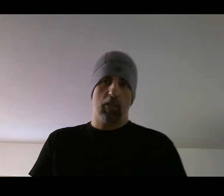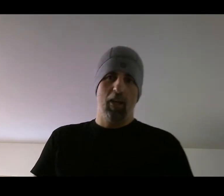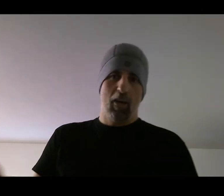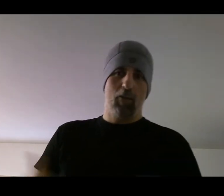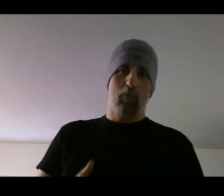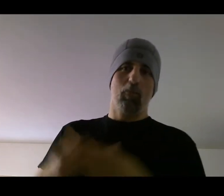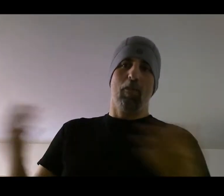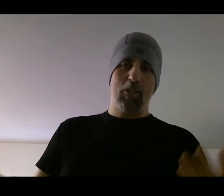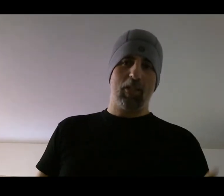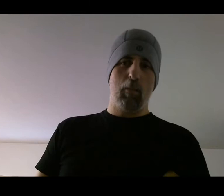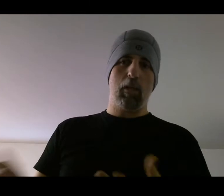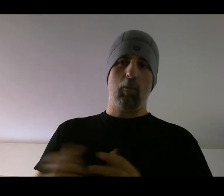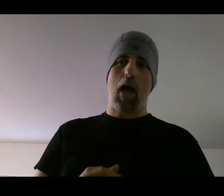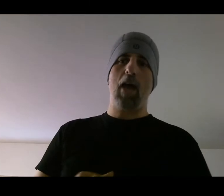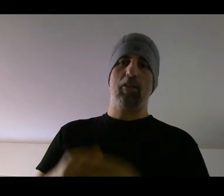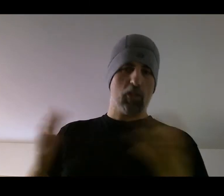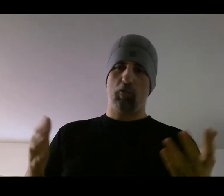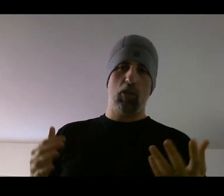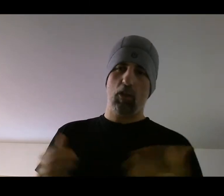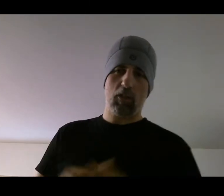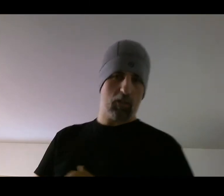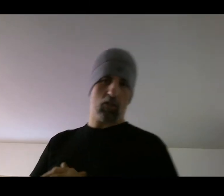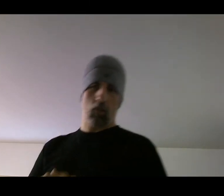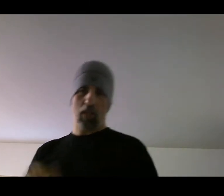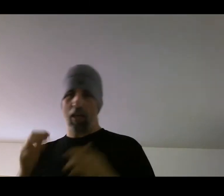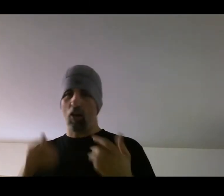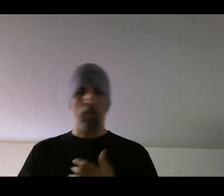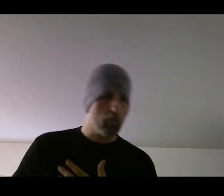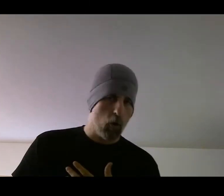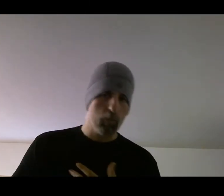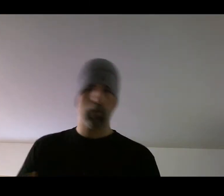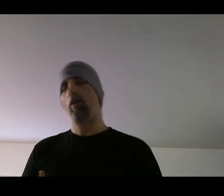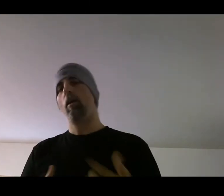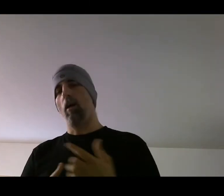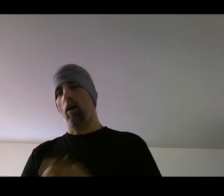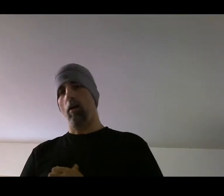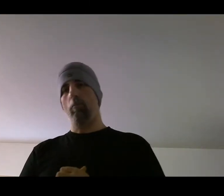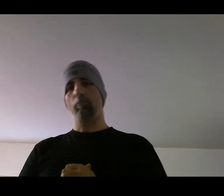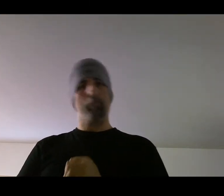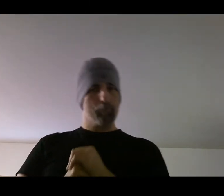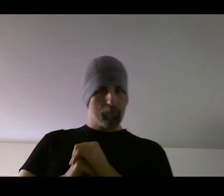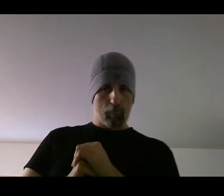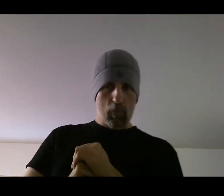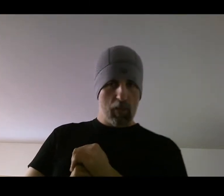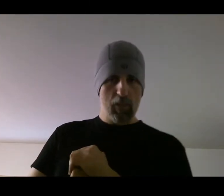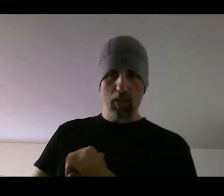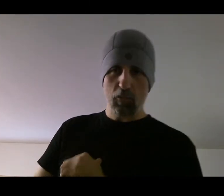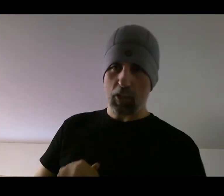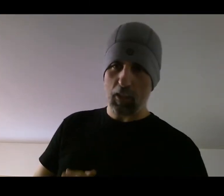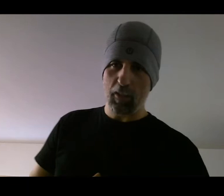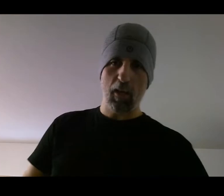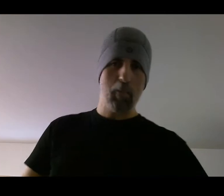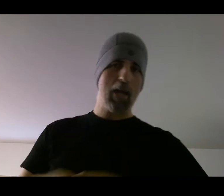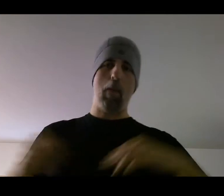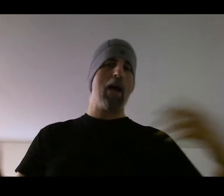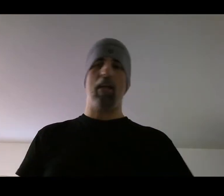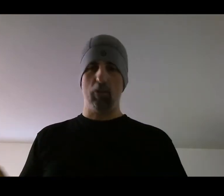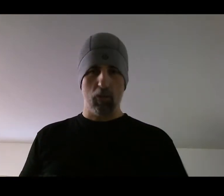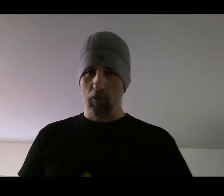the slipping in behind is just for looks, just sort of getting off the ropes. Things that you've seen Manny Pacquiao do, you've